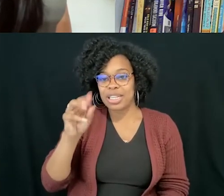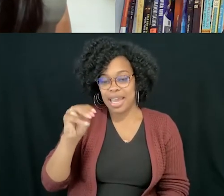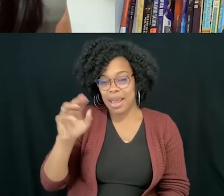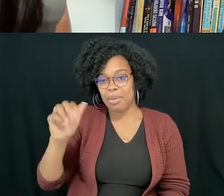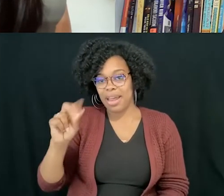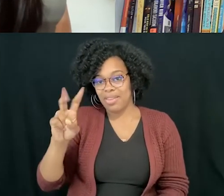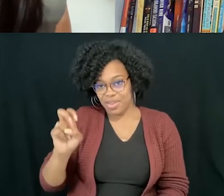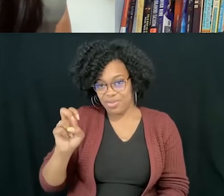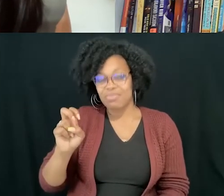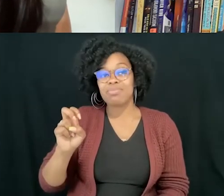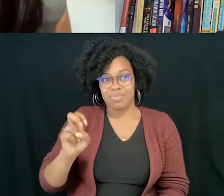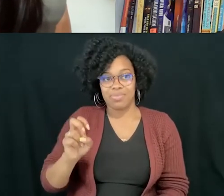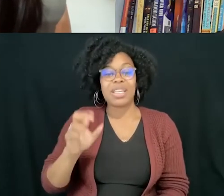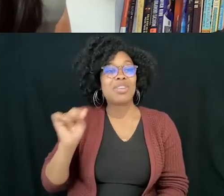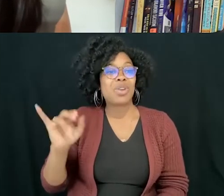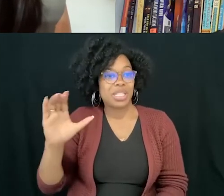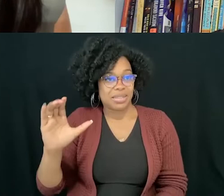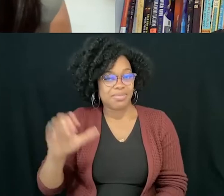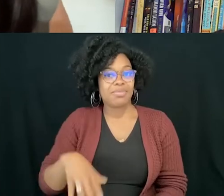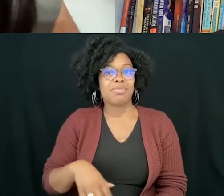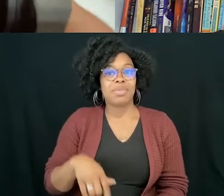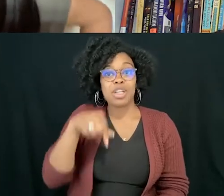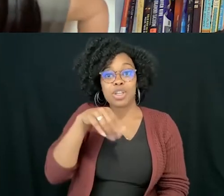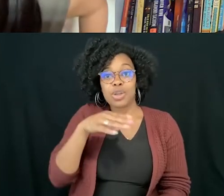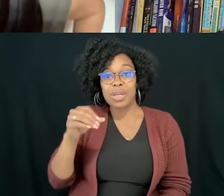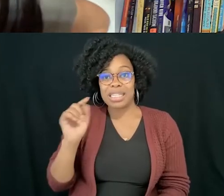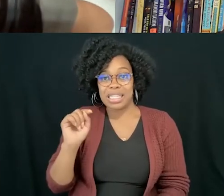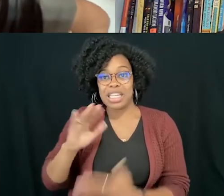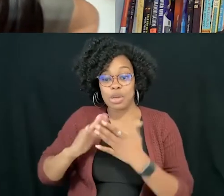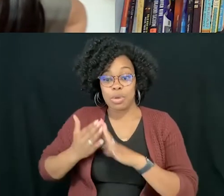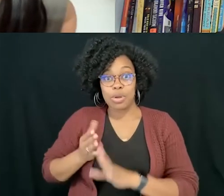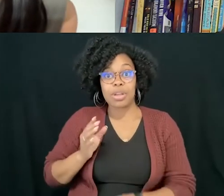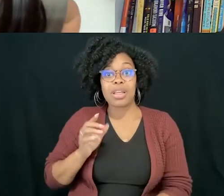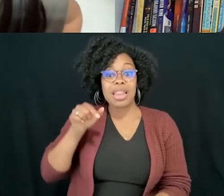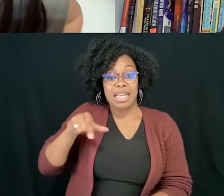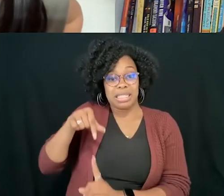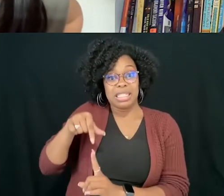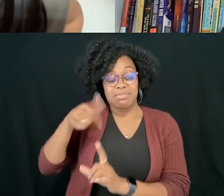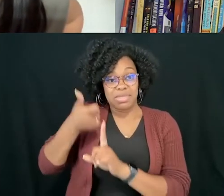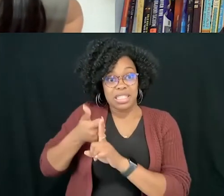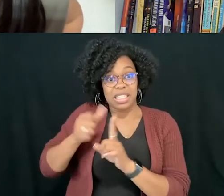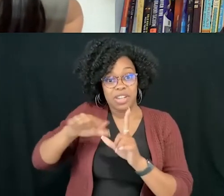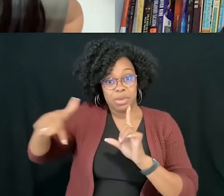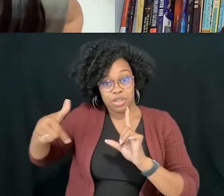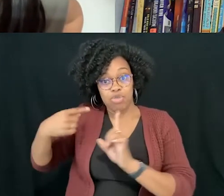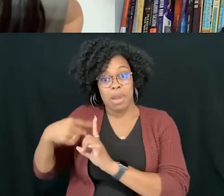NYC. And Q&T Community is an LGBTQ plus group run through